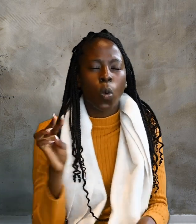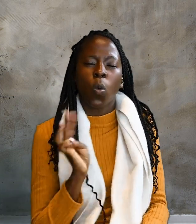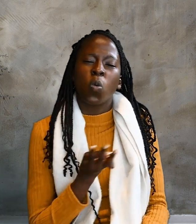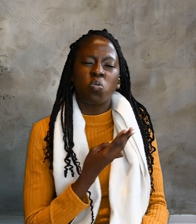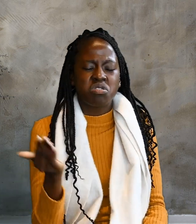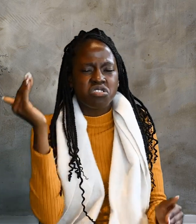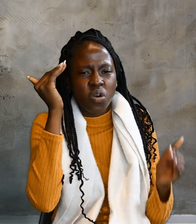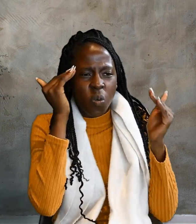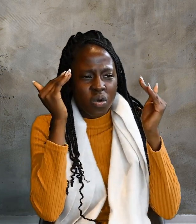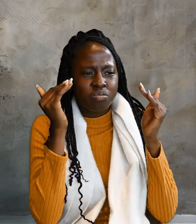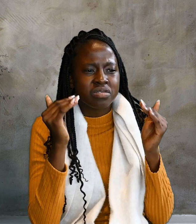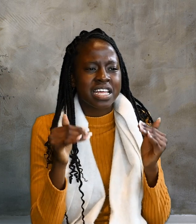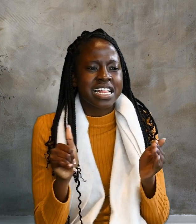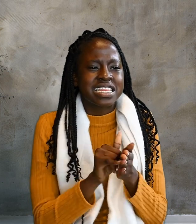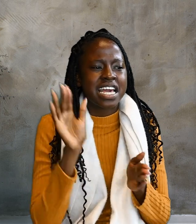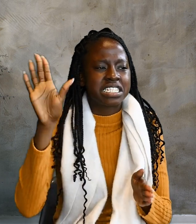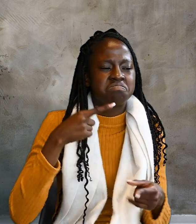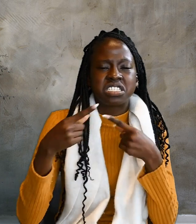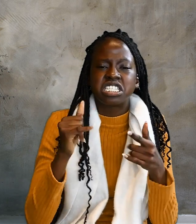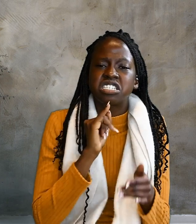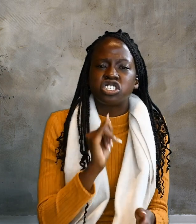We know that his testimony is true.